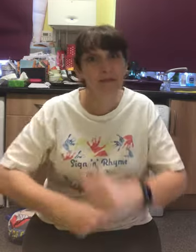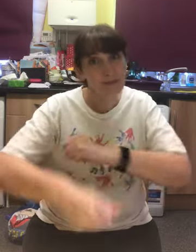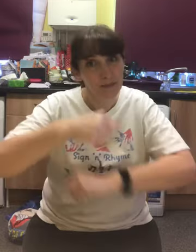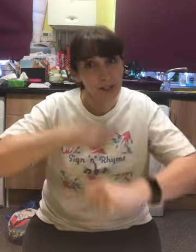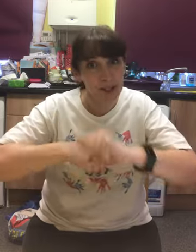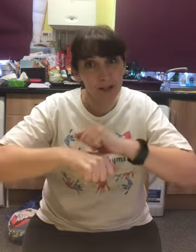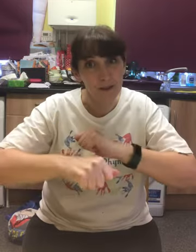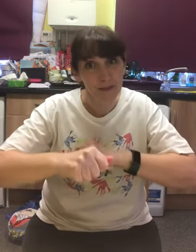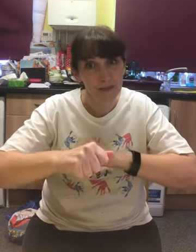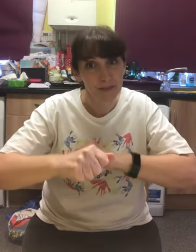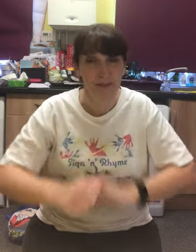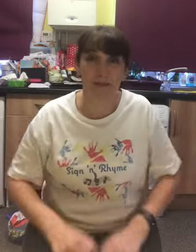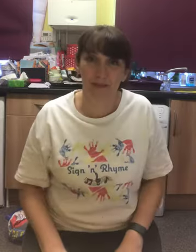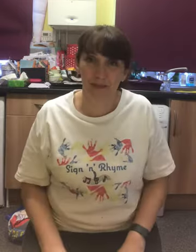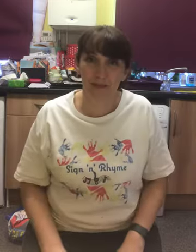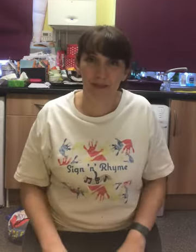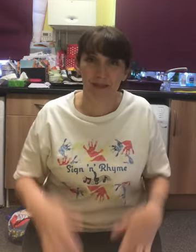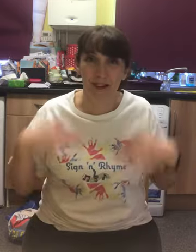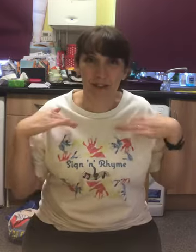Recycle. Ready?